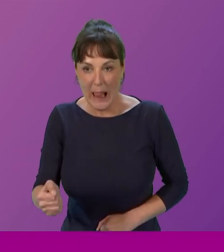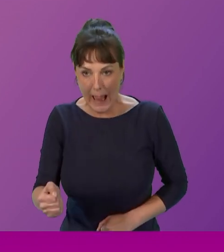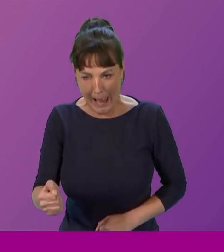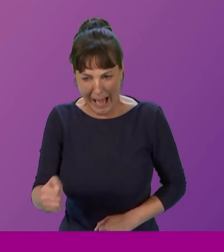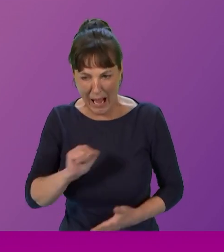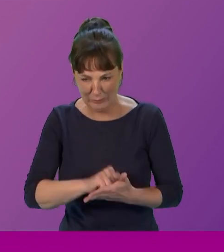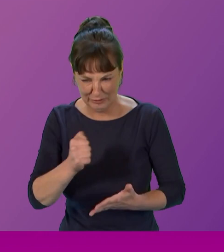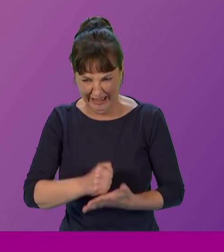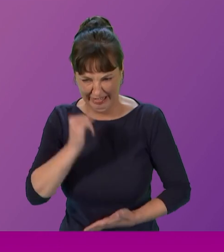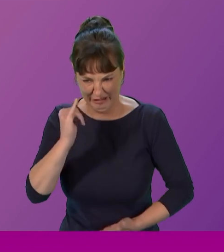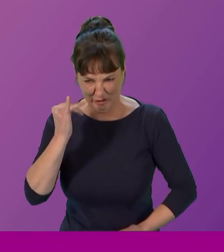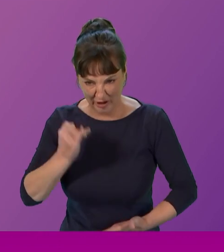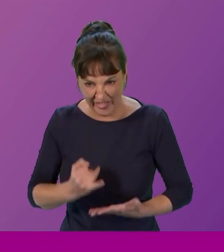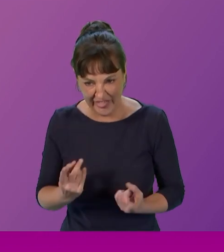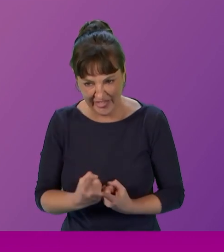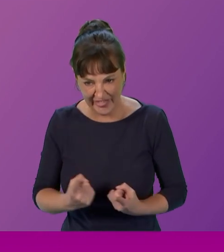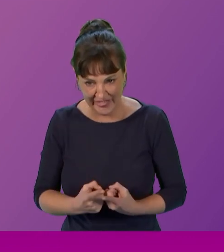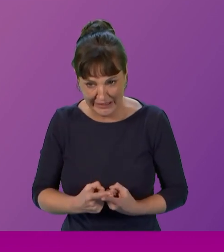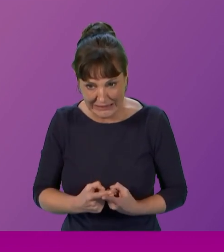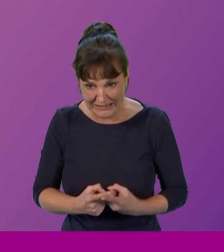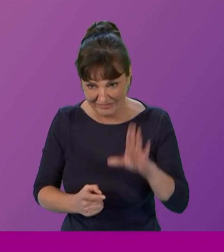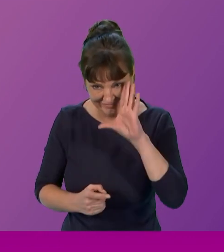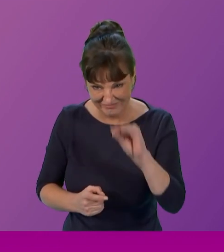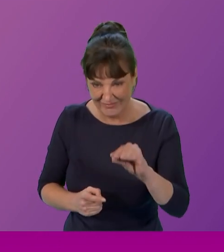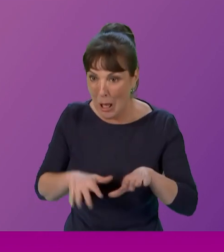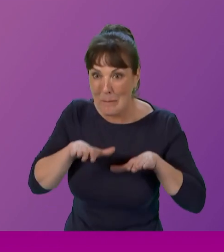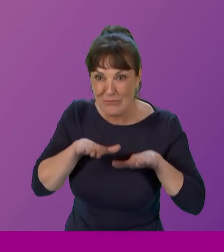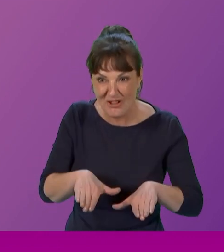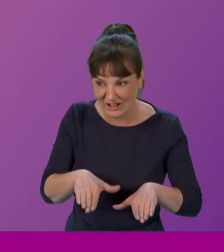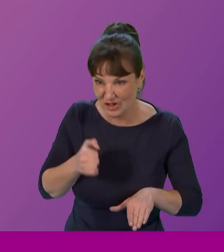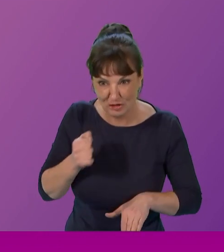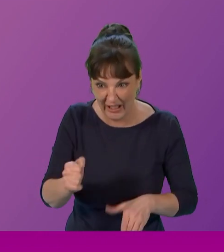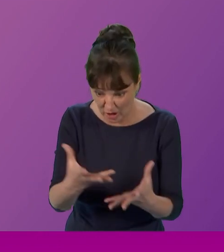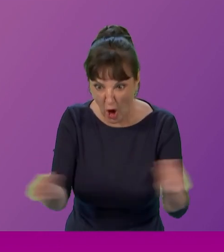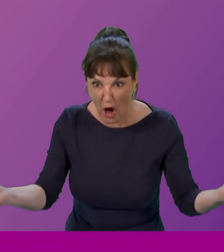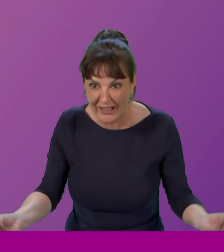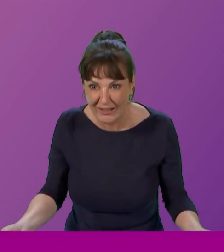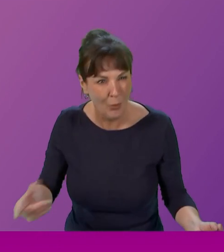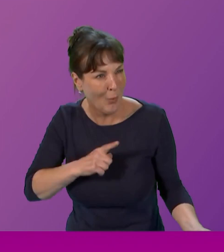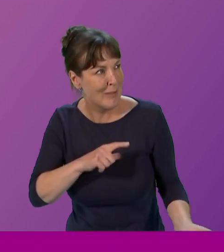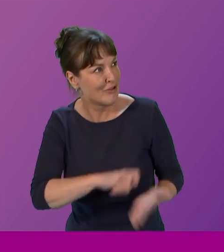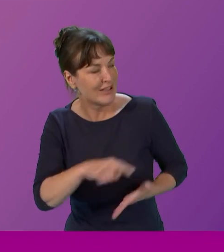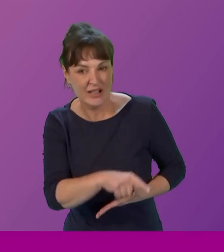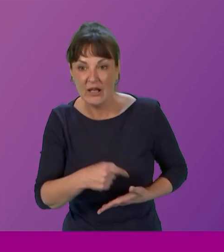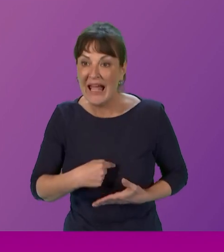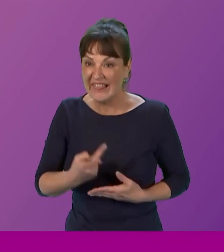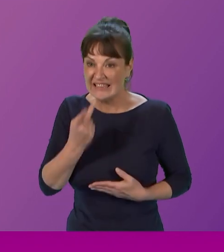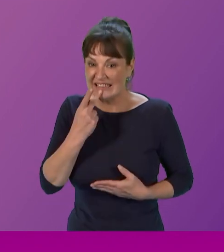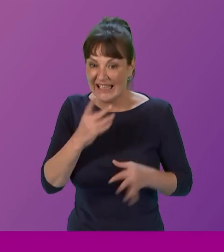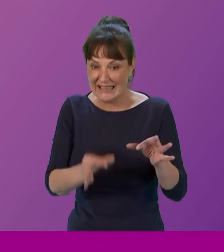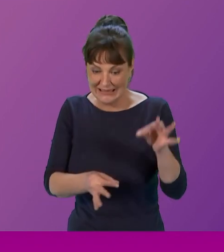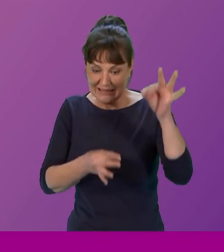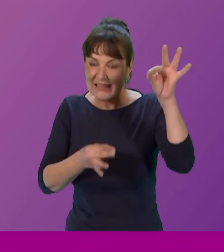who no longer exists, so God knows why I'm writing to them. And this is a recipe involving